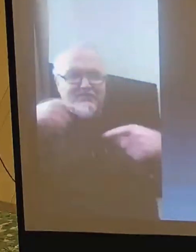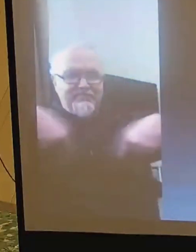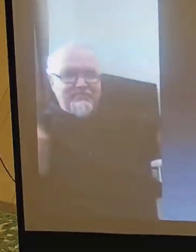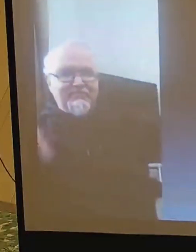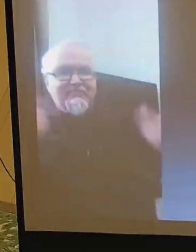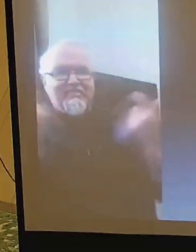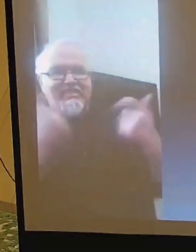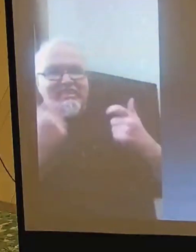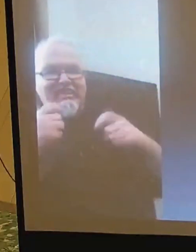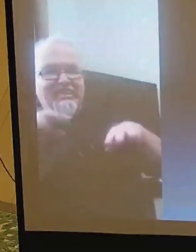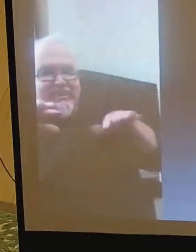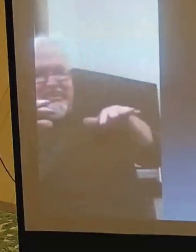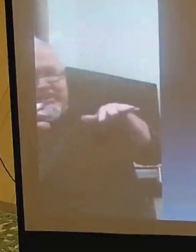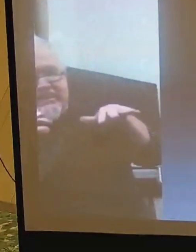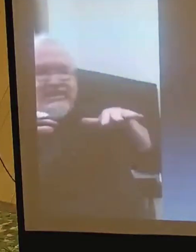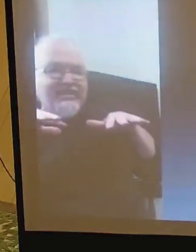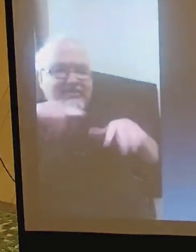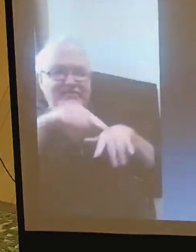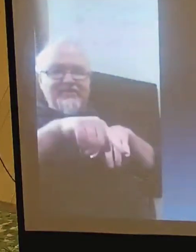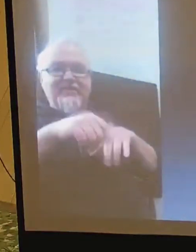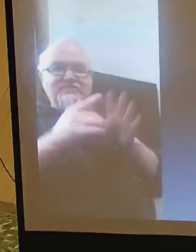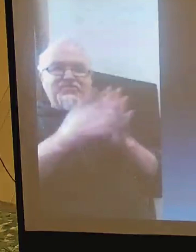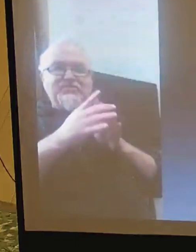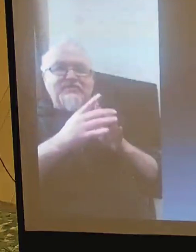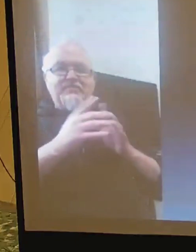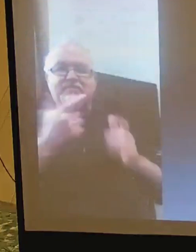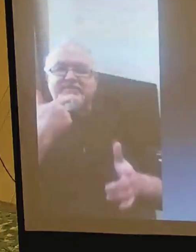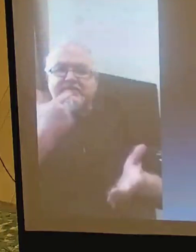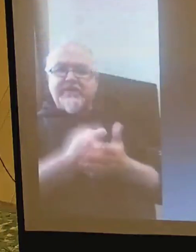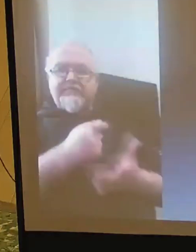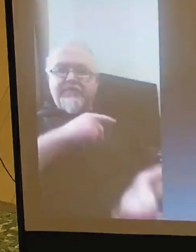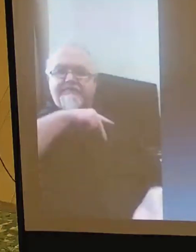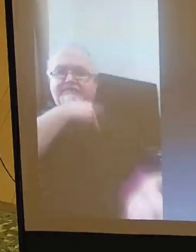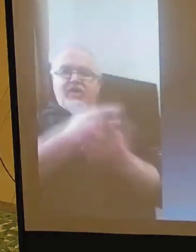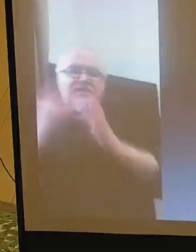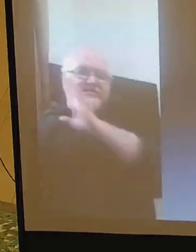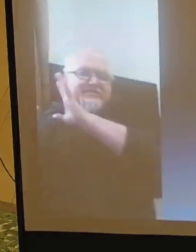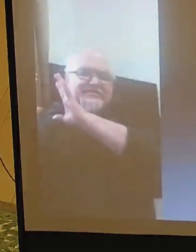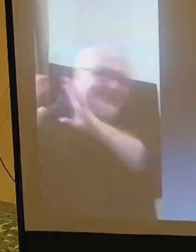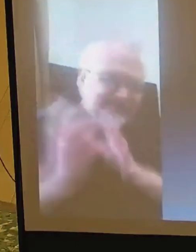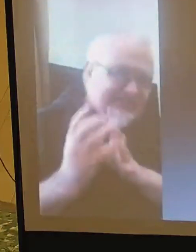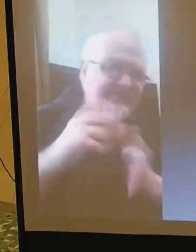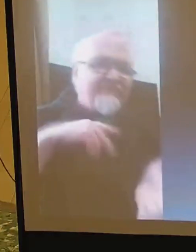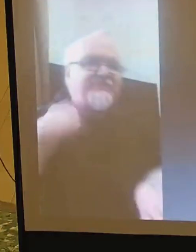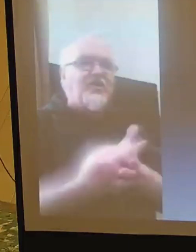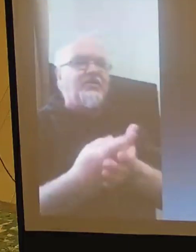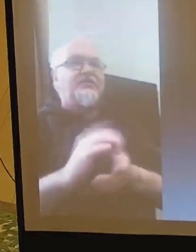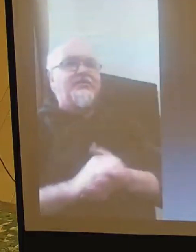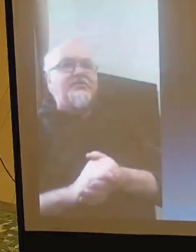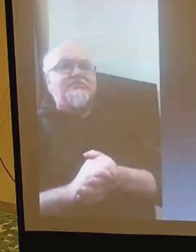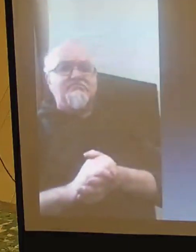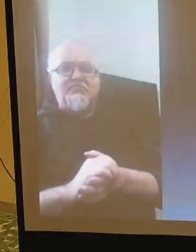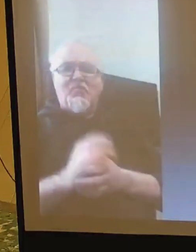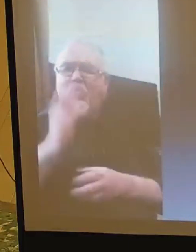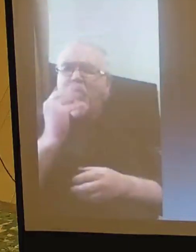Again, many people laughed and mocked when Jesus fell.